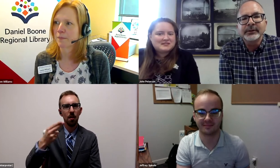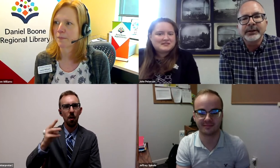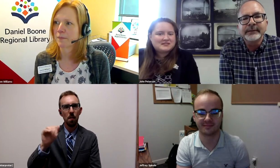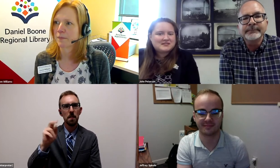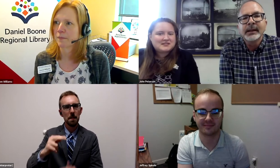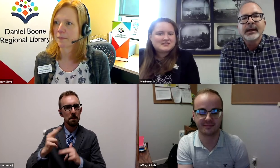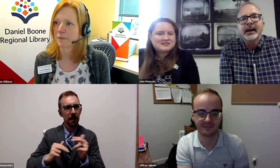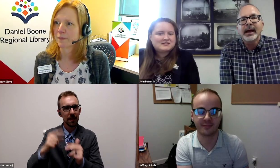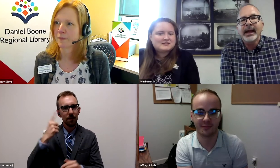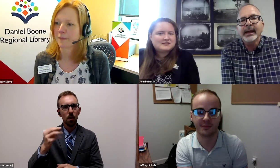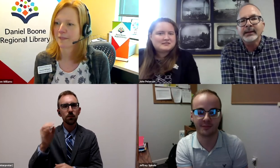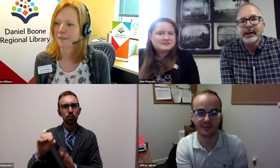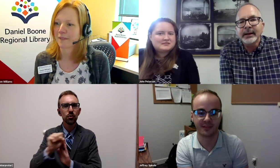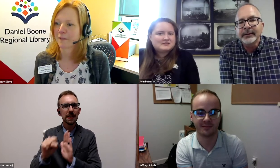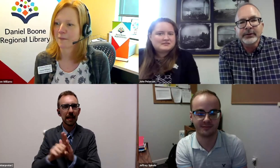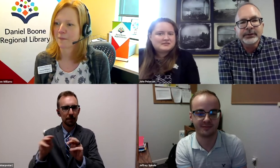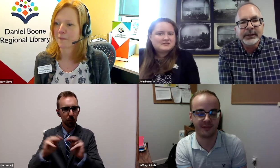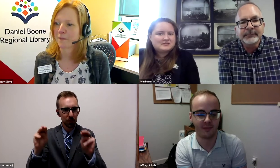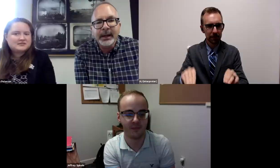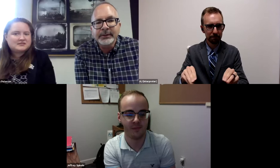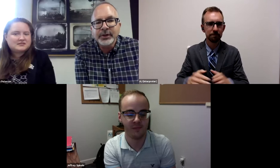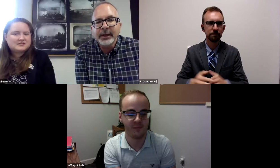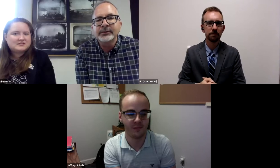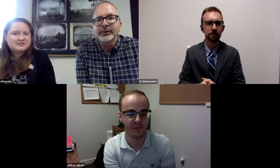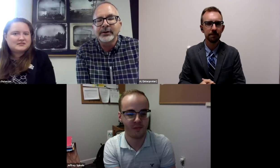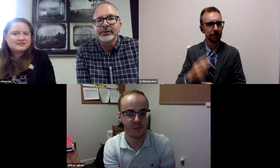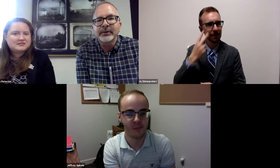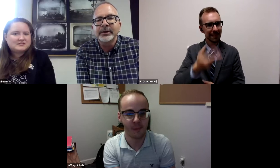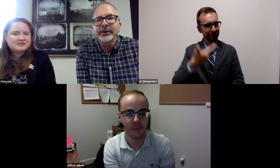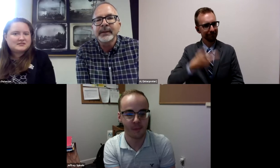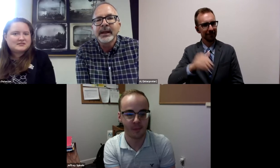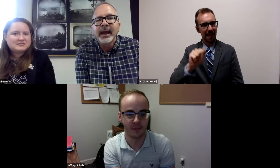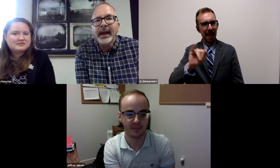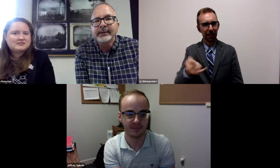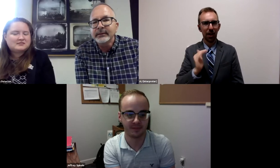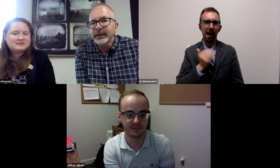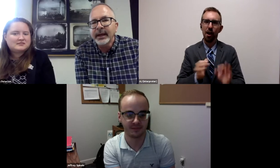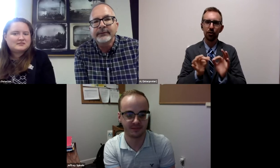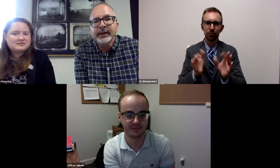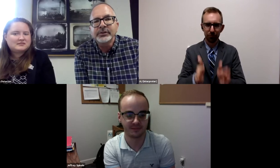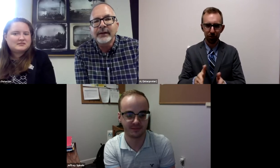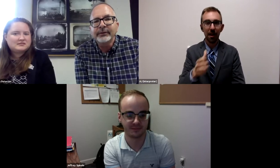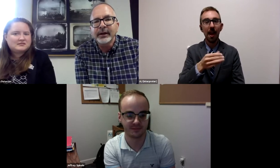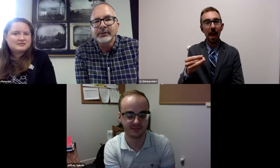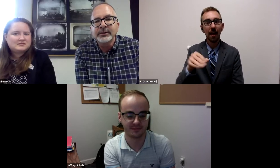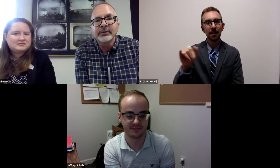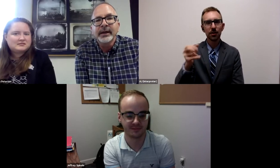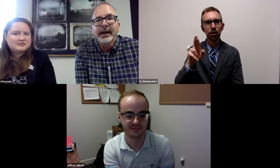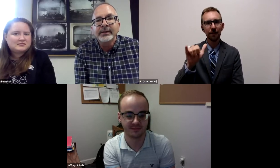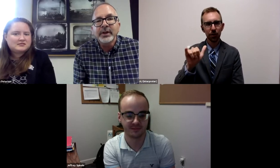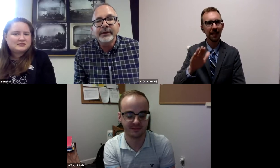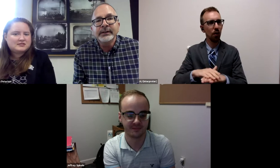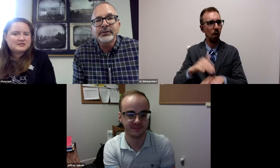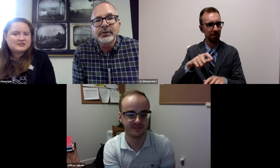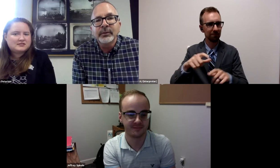State Museum. And you see AJ as our interpreter and then we have Jeffrey on too.